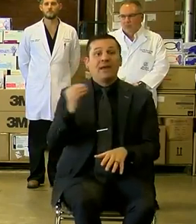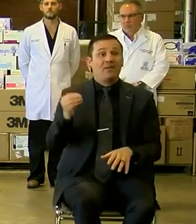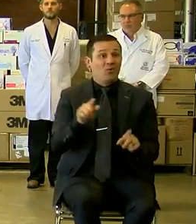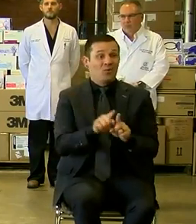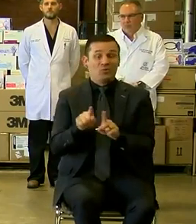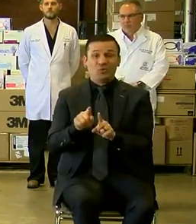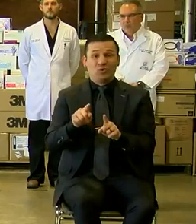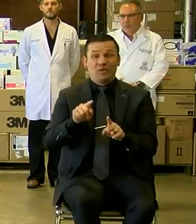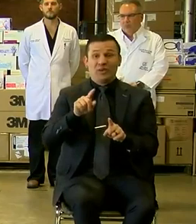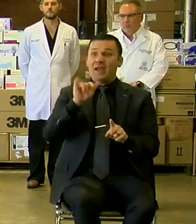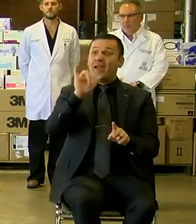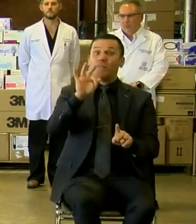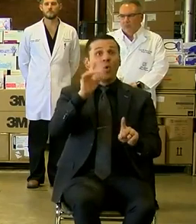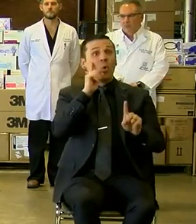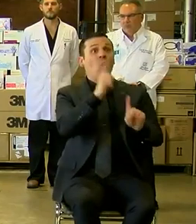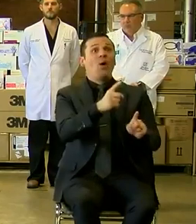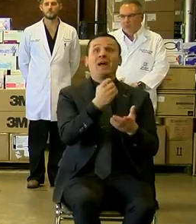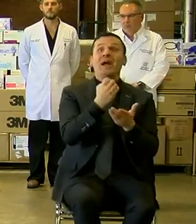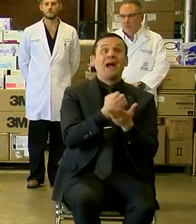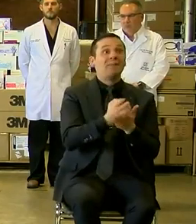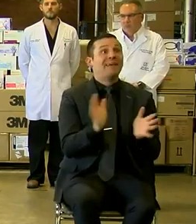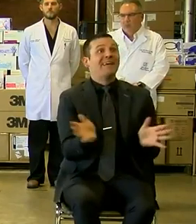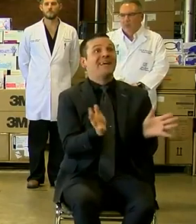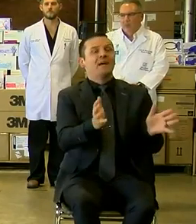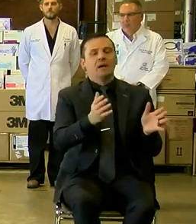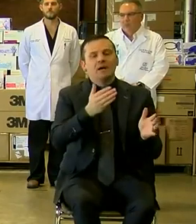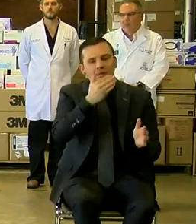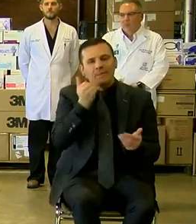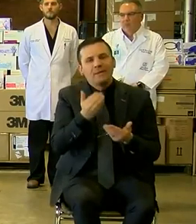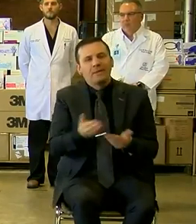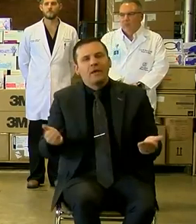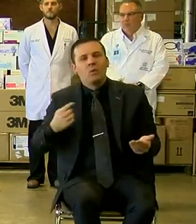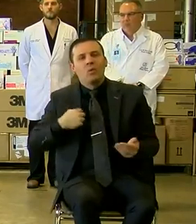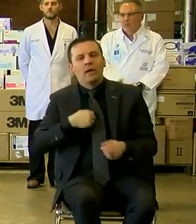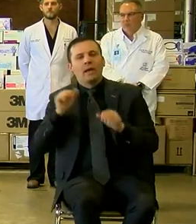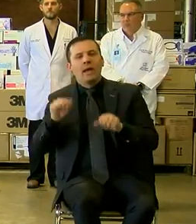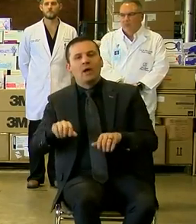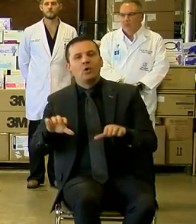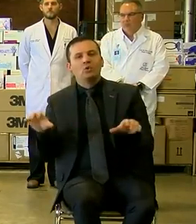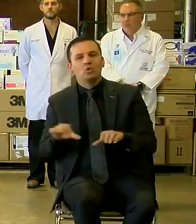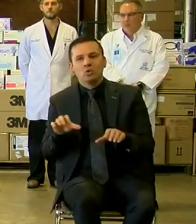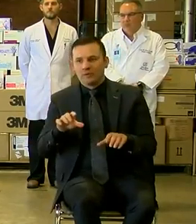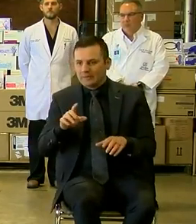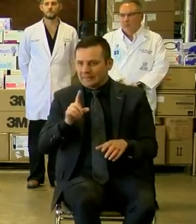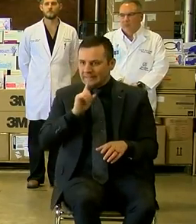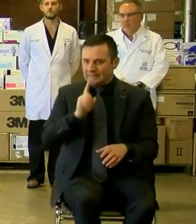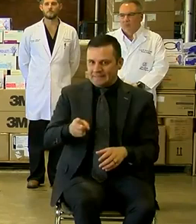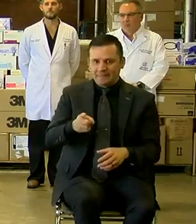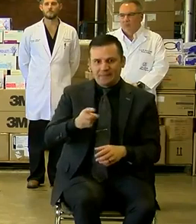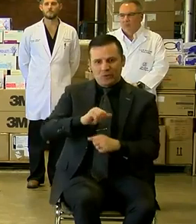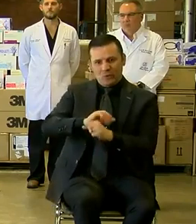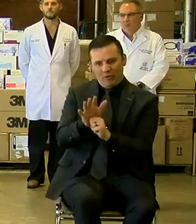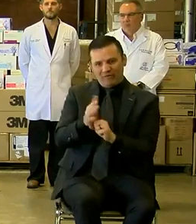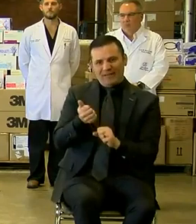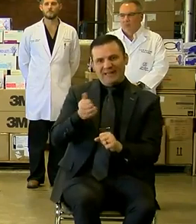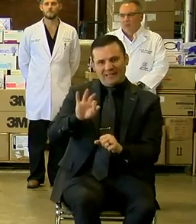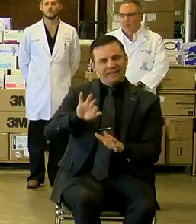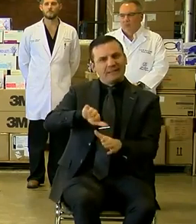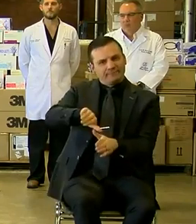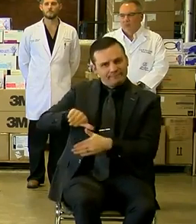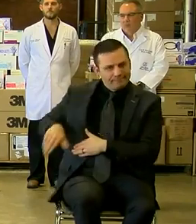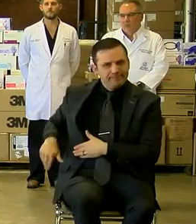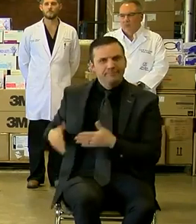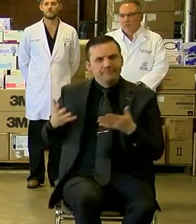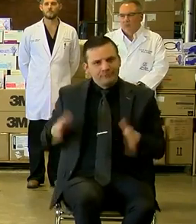If the goal is to get the economy going, the best thing we can do to get the economy going is to get COVID-19 behind us.